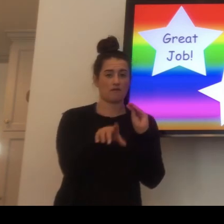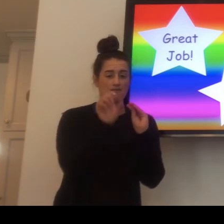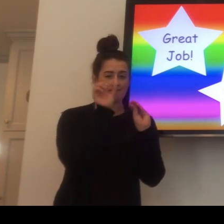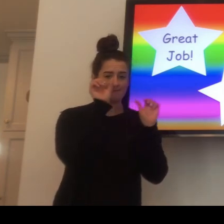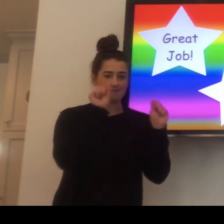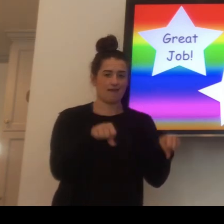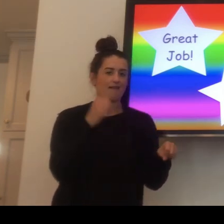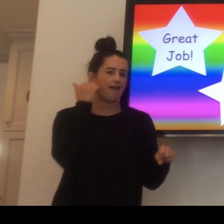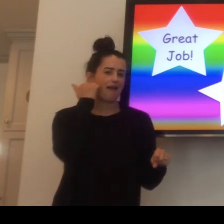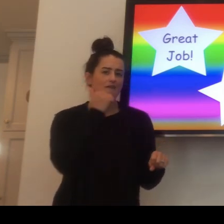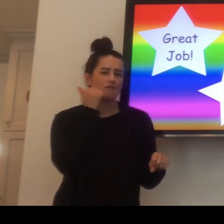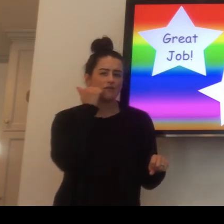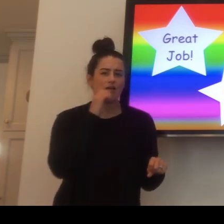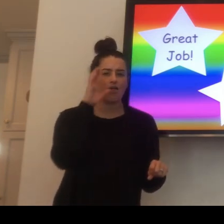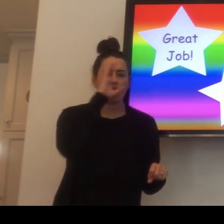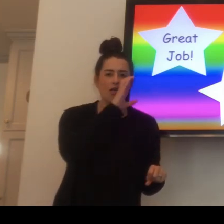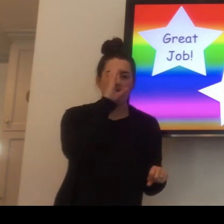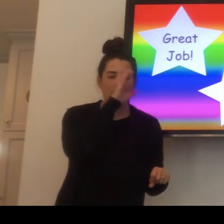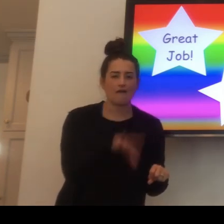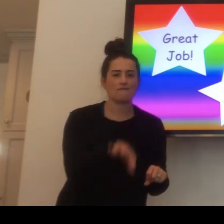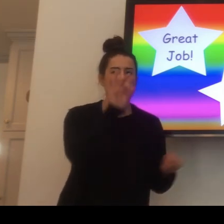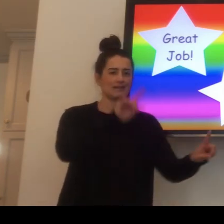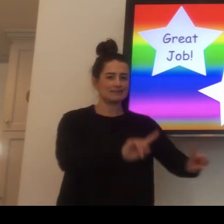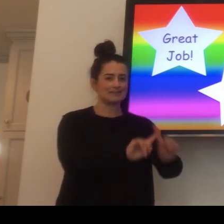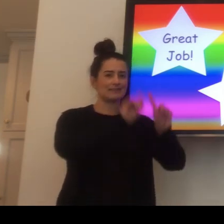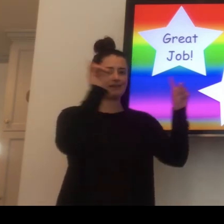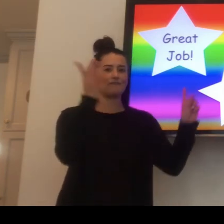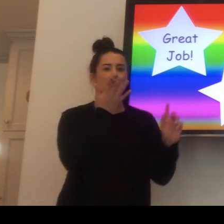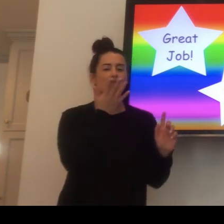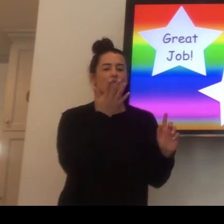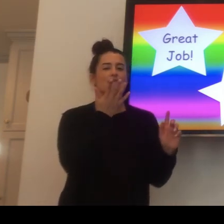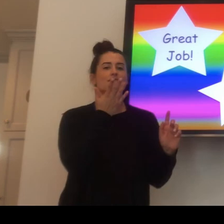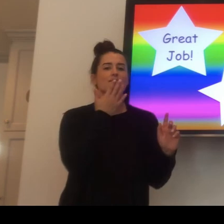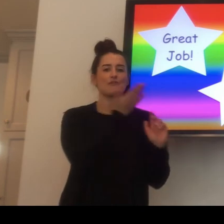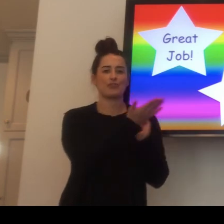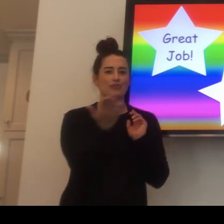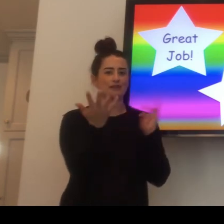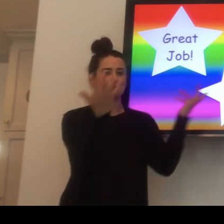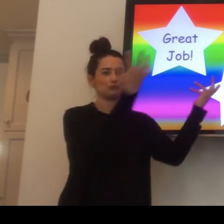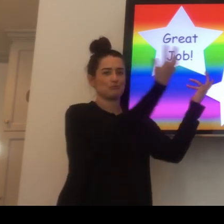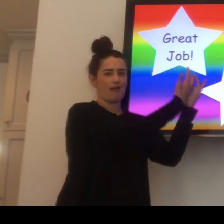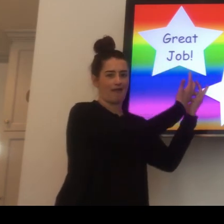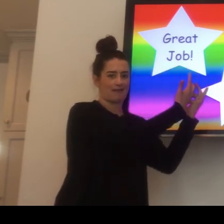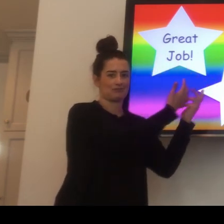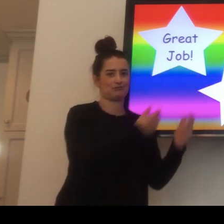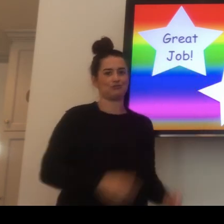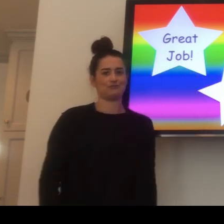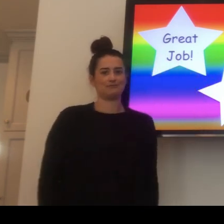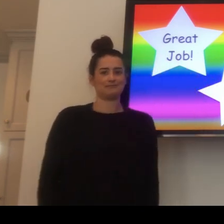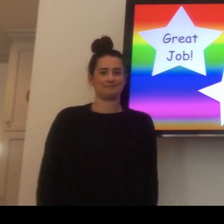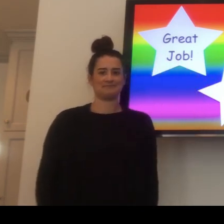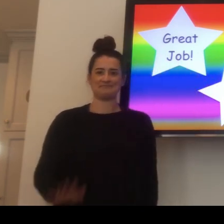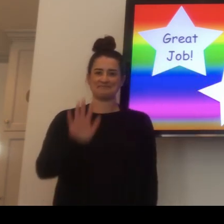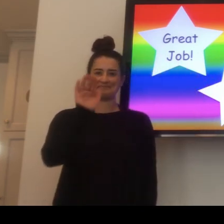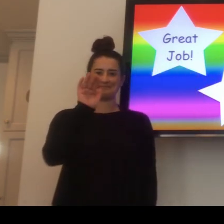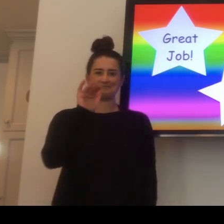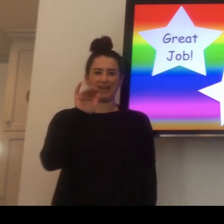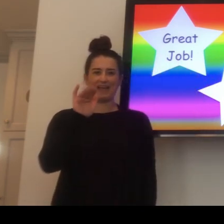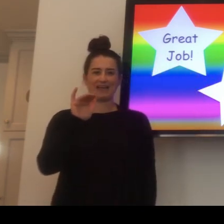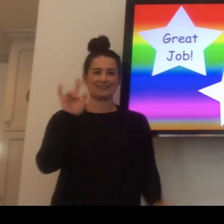Wall. Every day you can find more and more different things of different colors to match the movie. Bye!